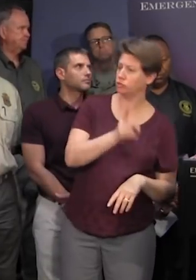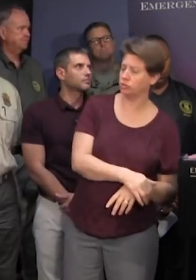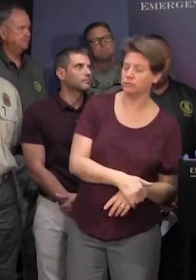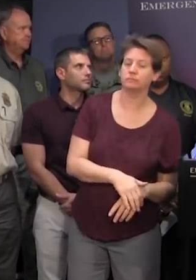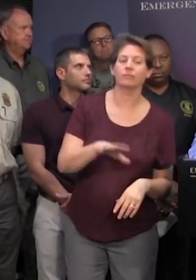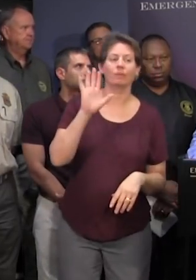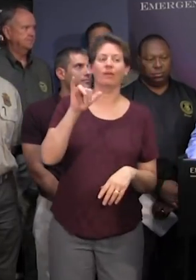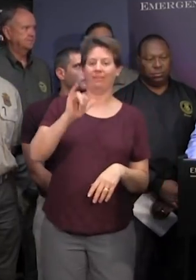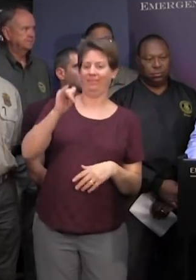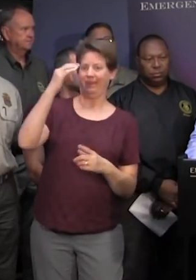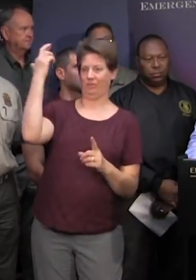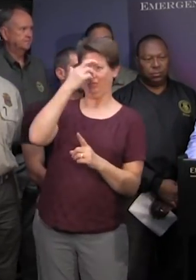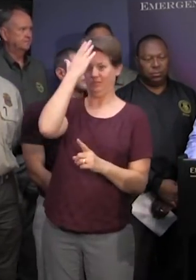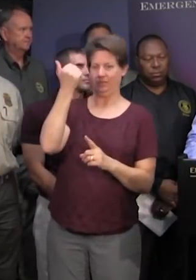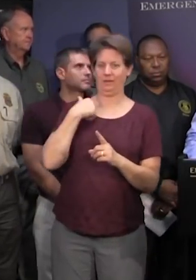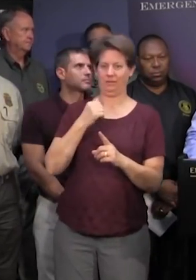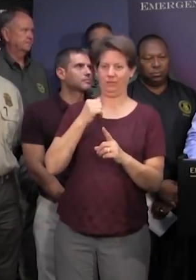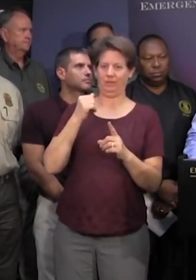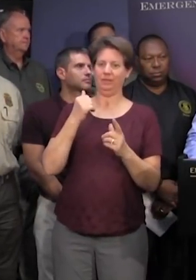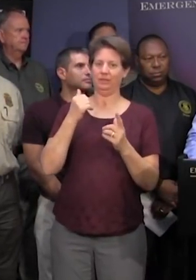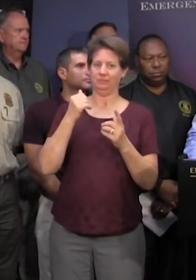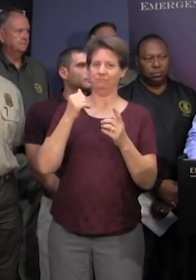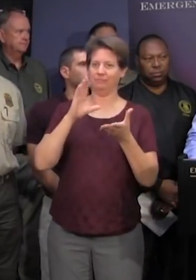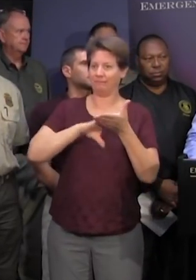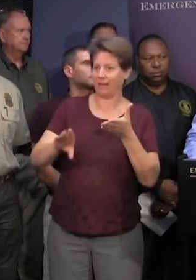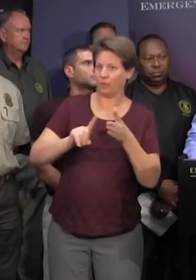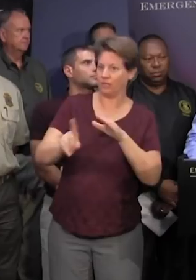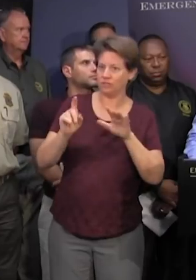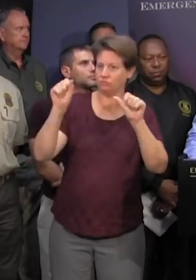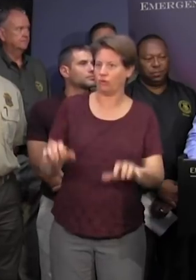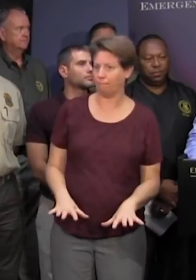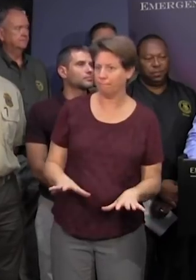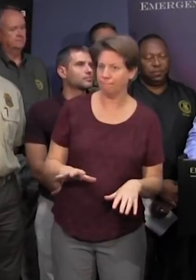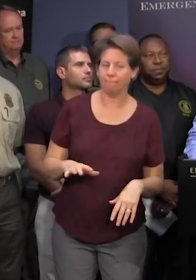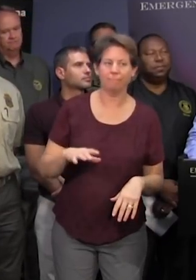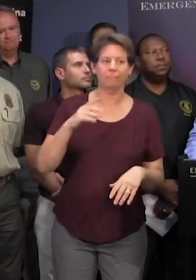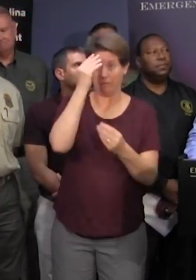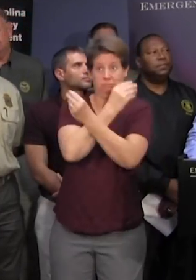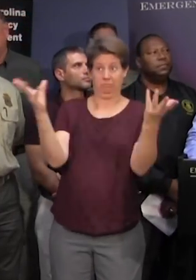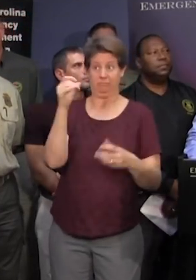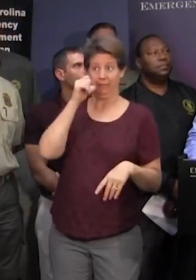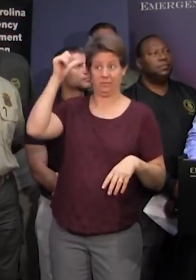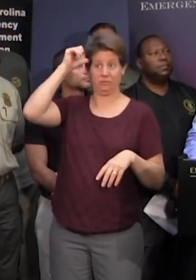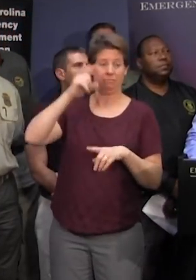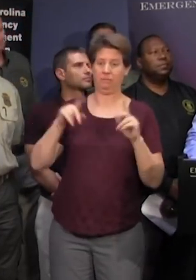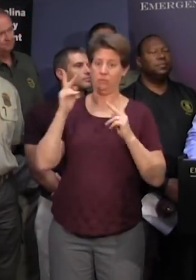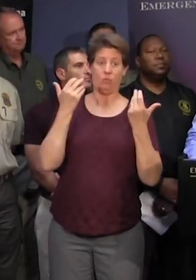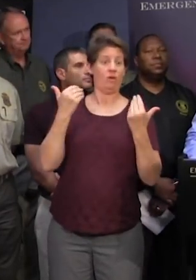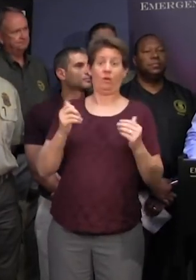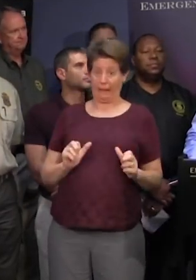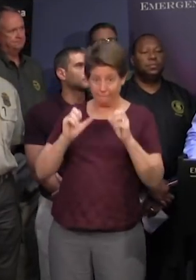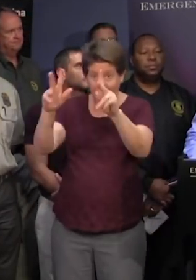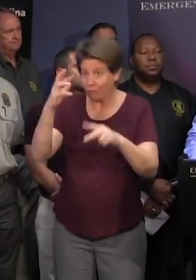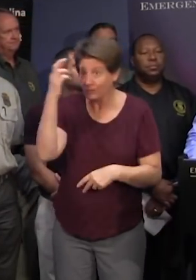well that's why we lifted the evacuation order i noticed it yesterday and it came up today want to be gone and get back because if that highway